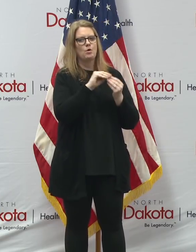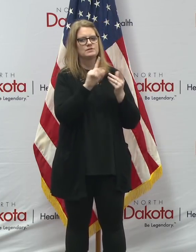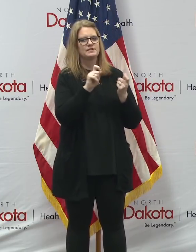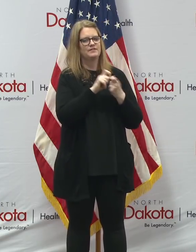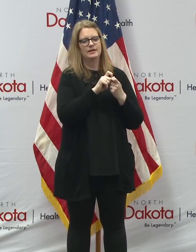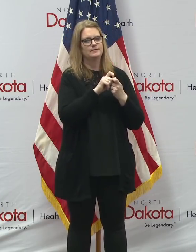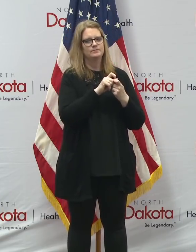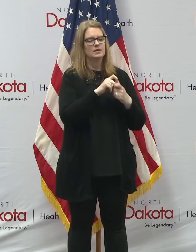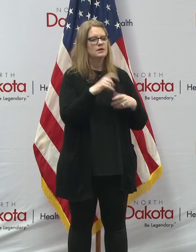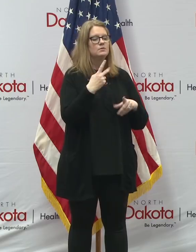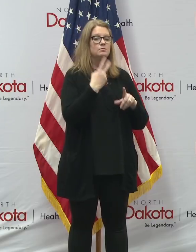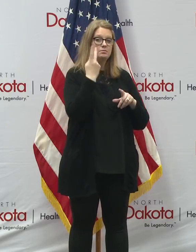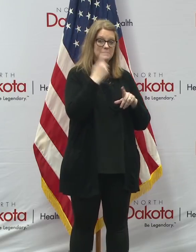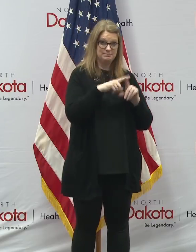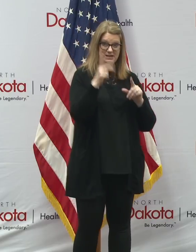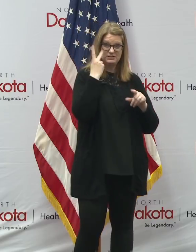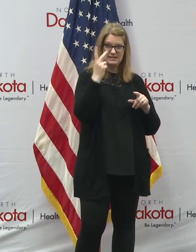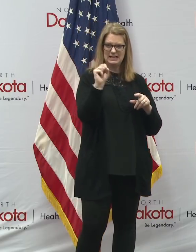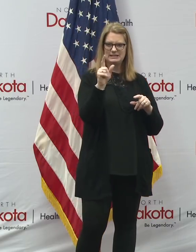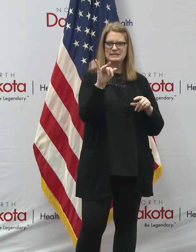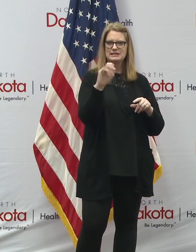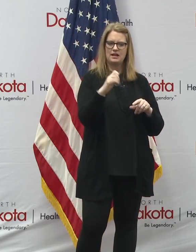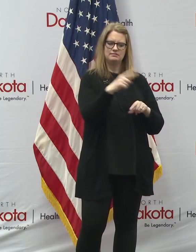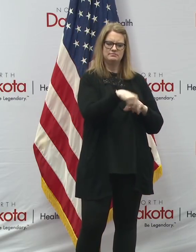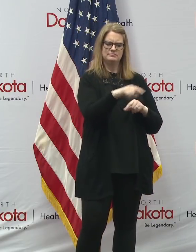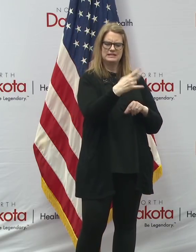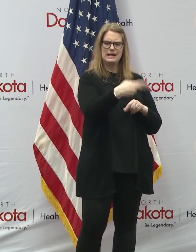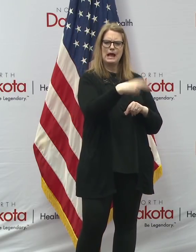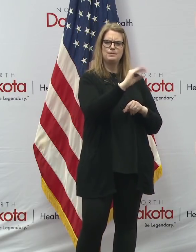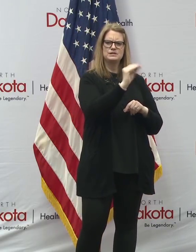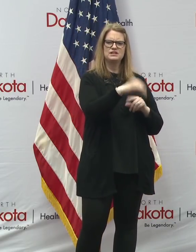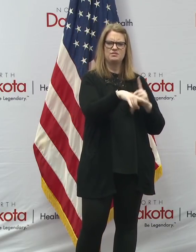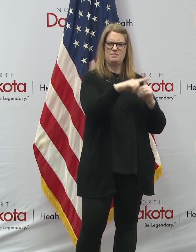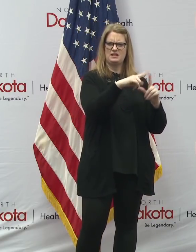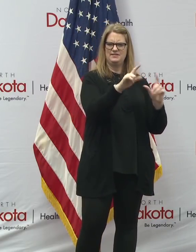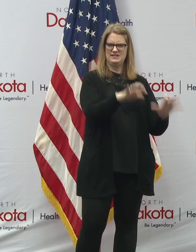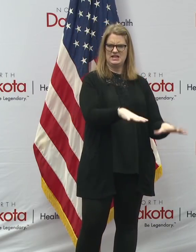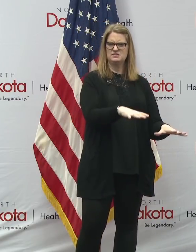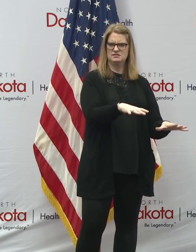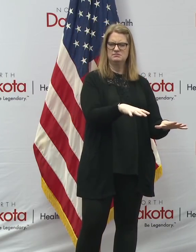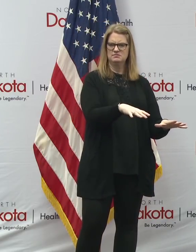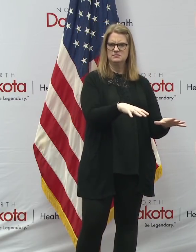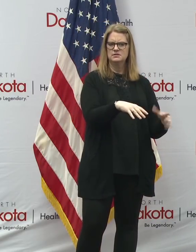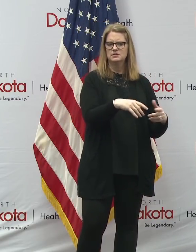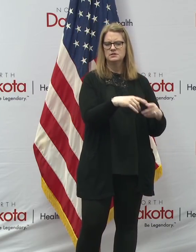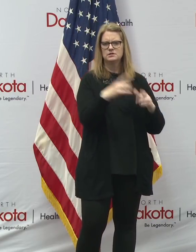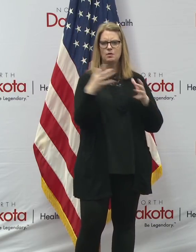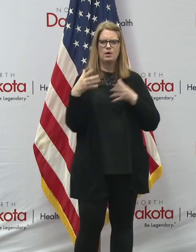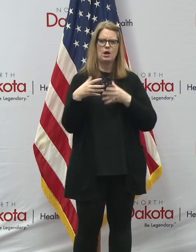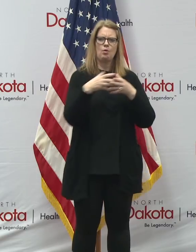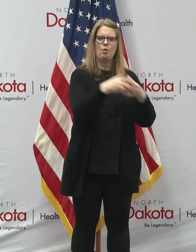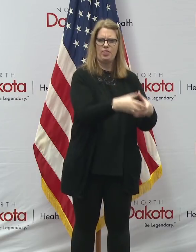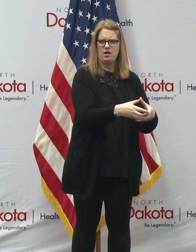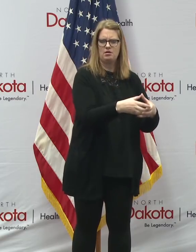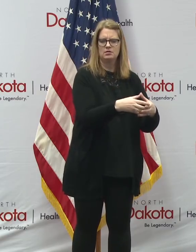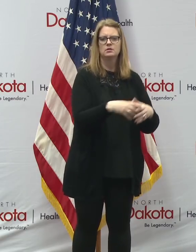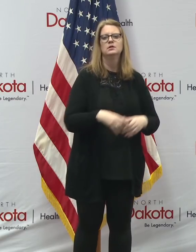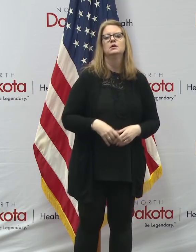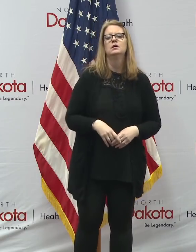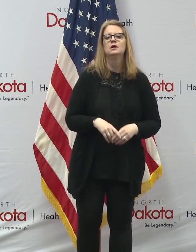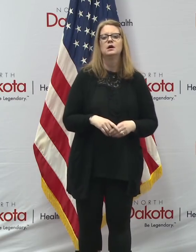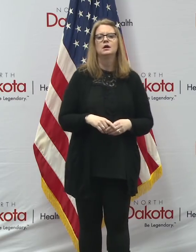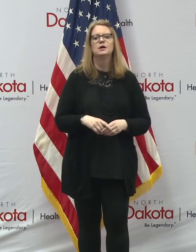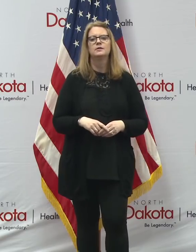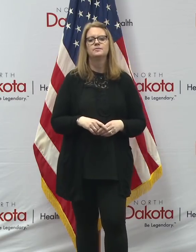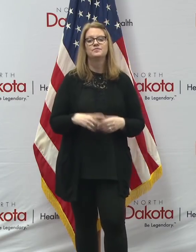But as you saw on the slide, it's one of the areas where we got a high percentage of positives. And we're heading in sort of heading there. The other thing, which, again, we're also not